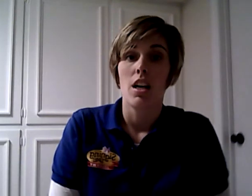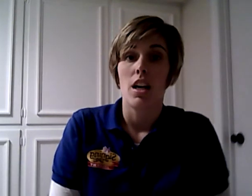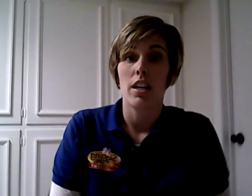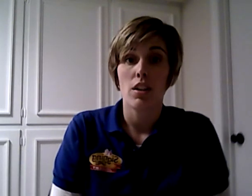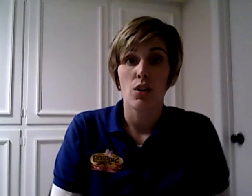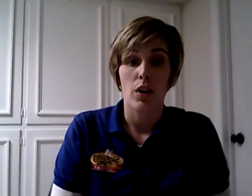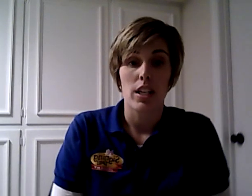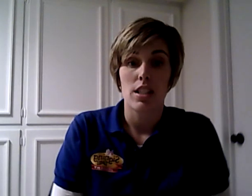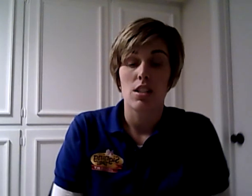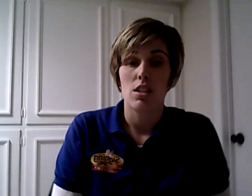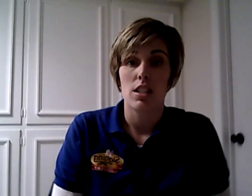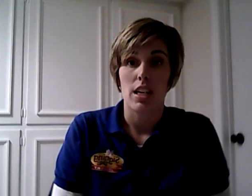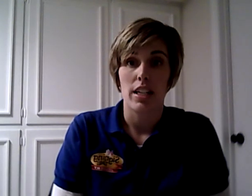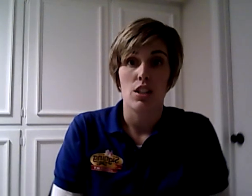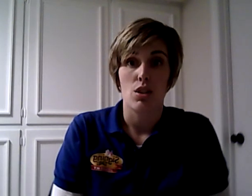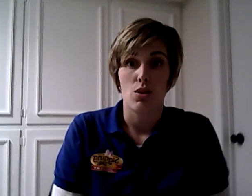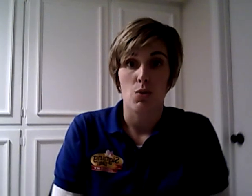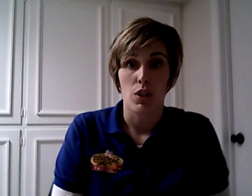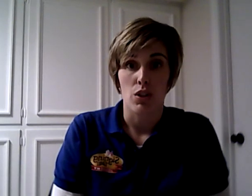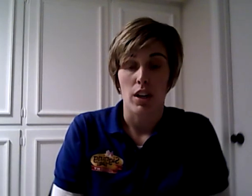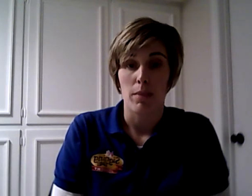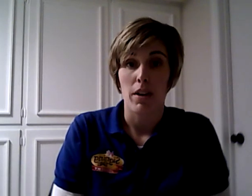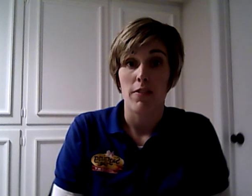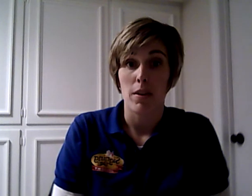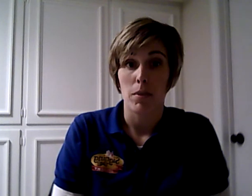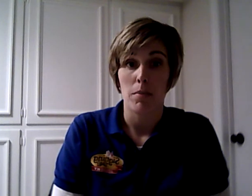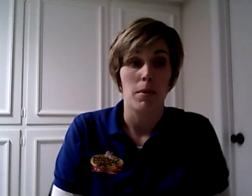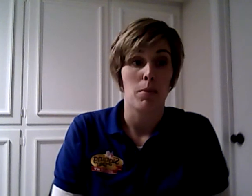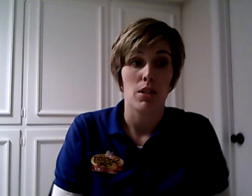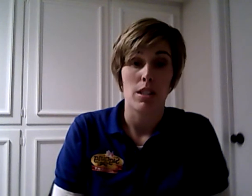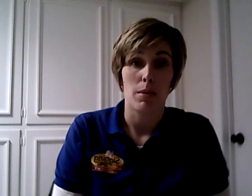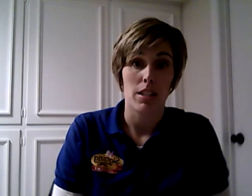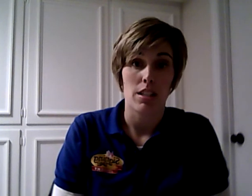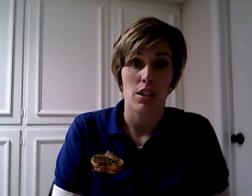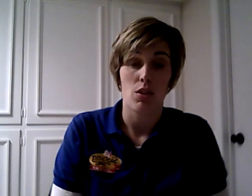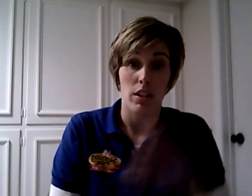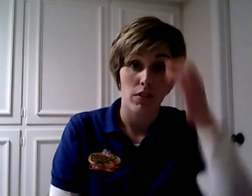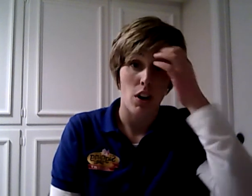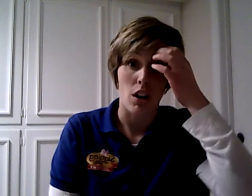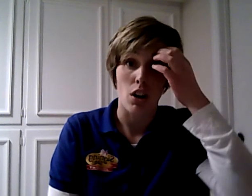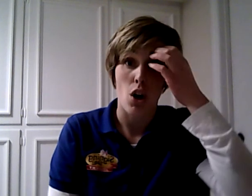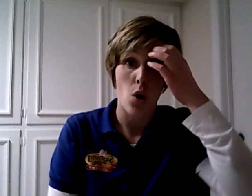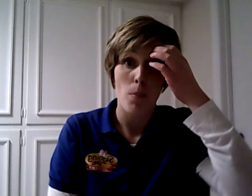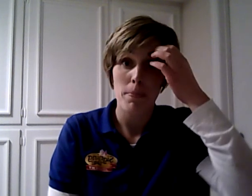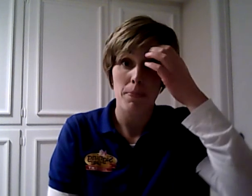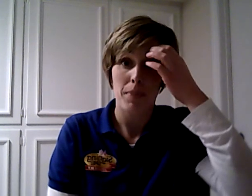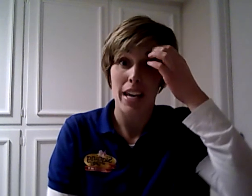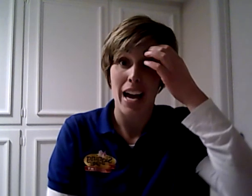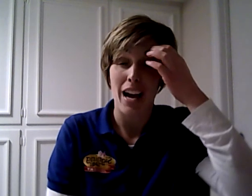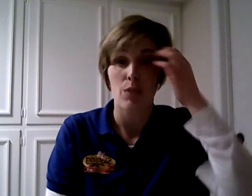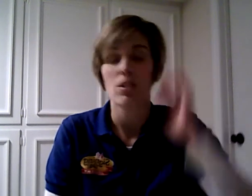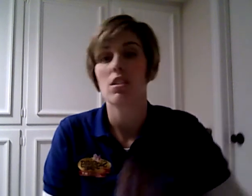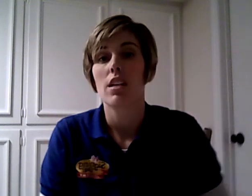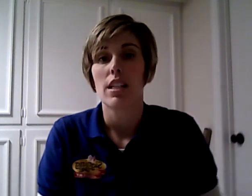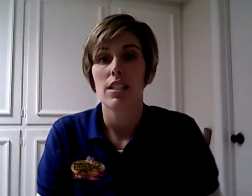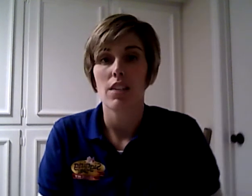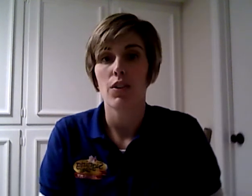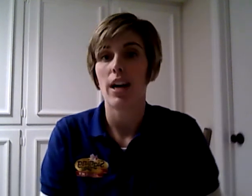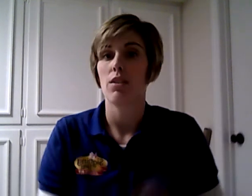Another great sign to use when you're talking about family members and the places that you live are home and house. The sign for house